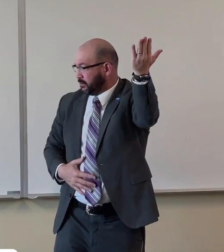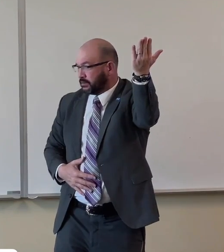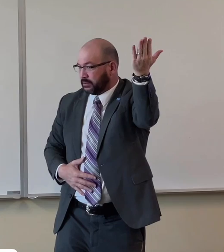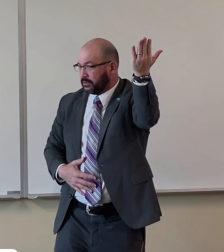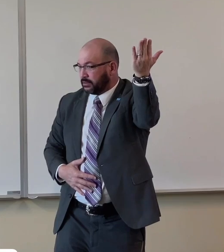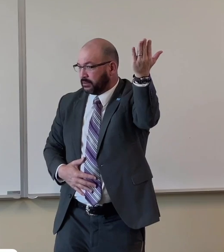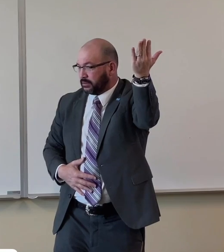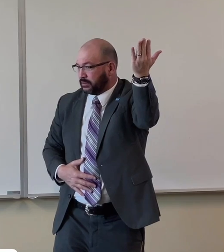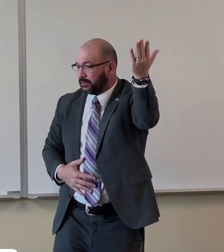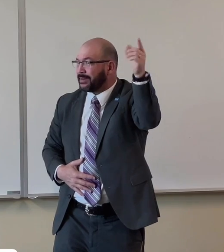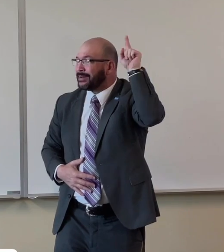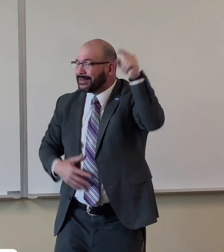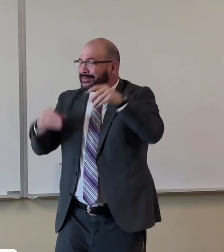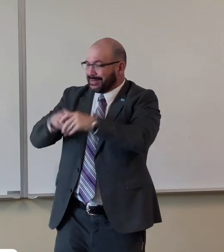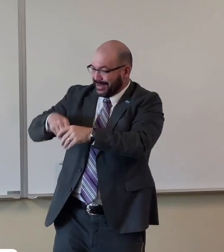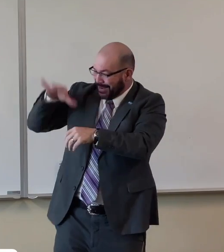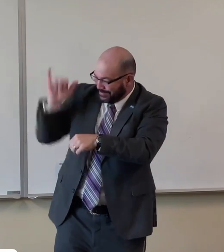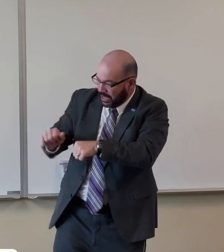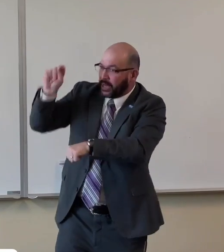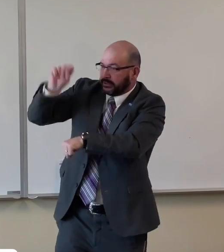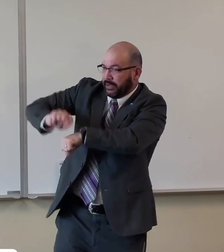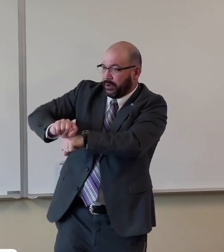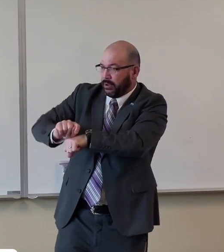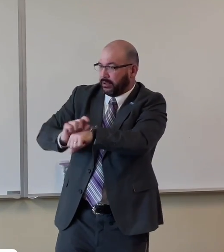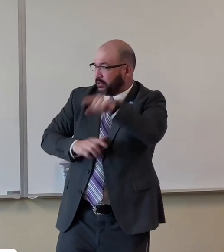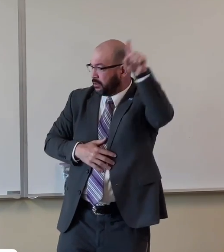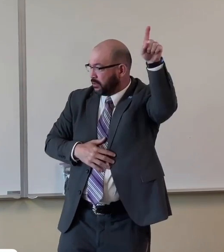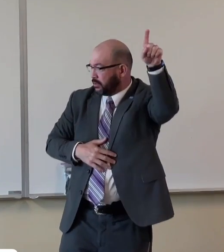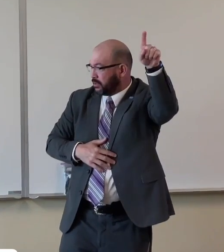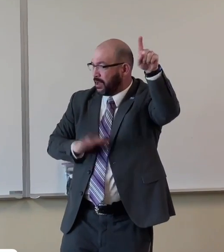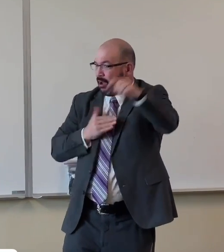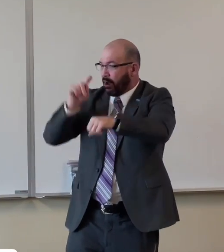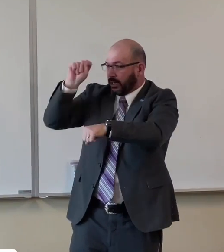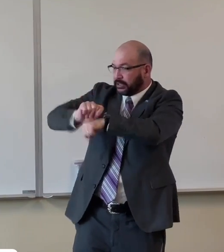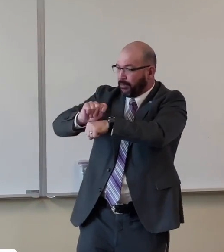us when we're together he lives in there lives in our temple